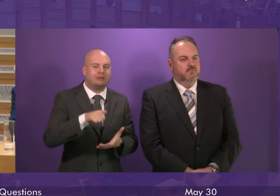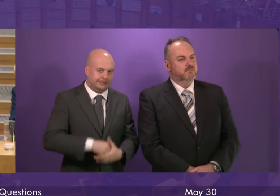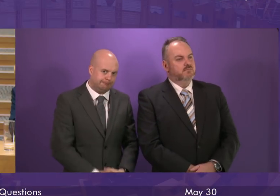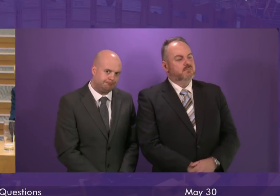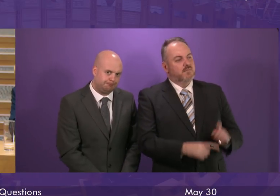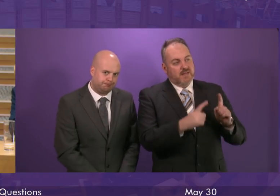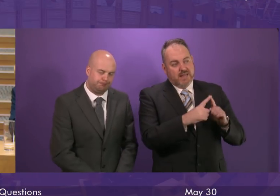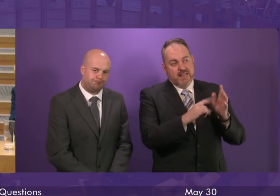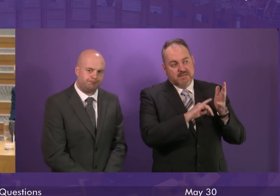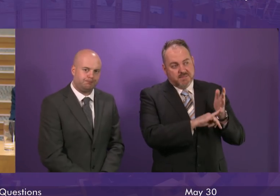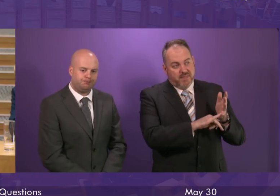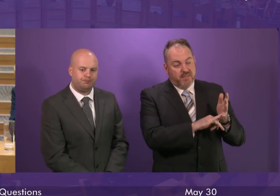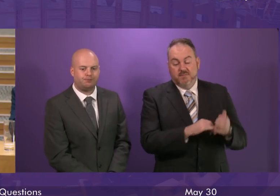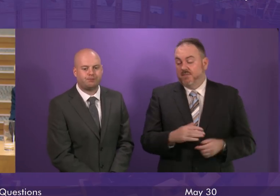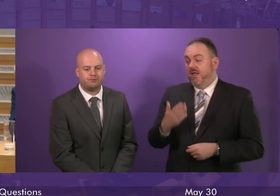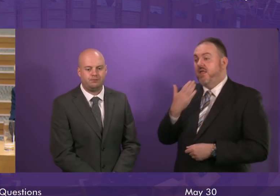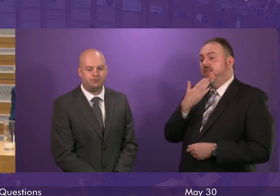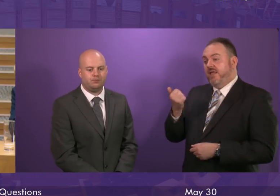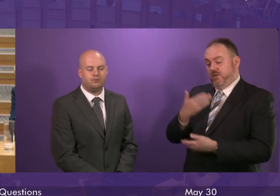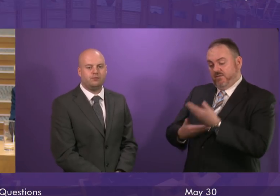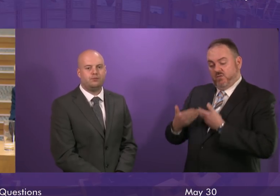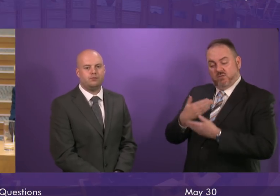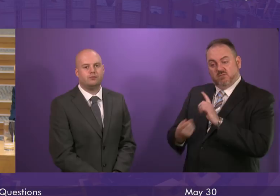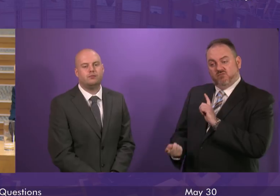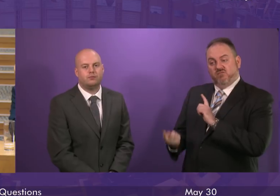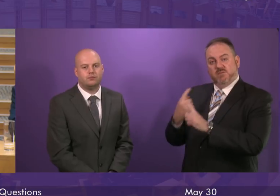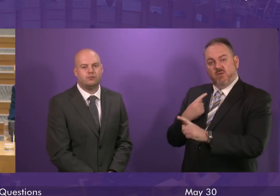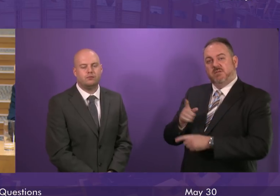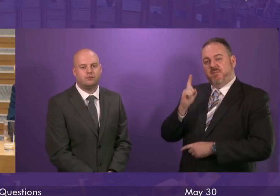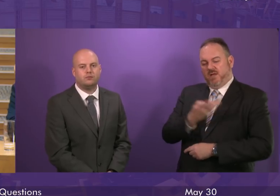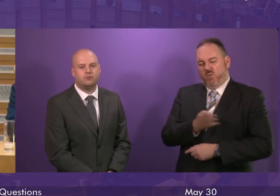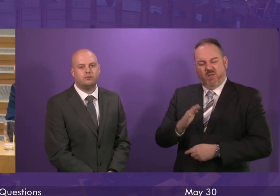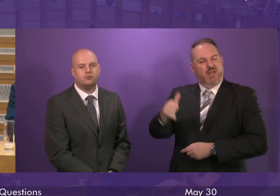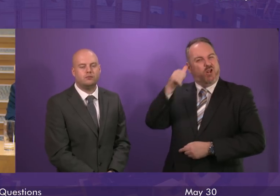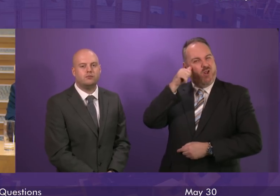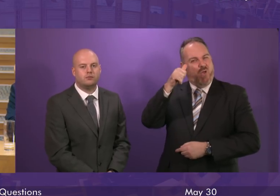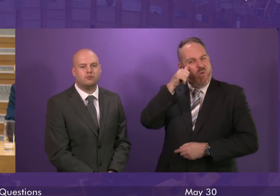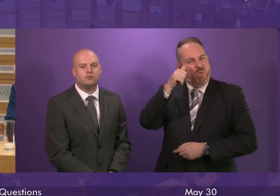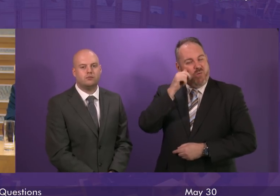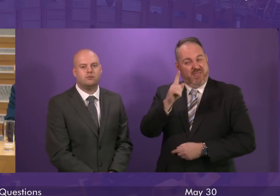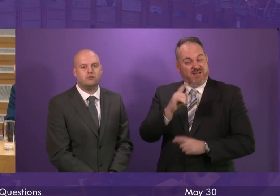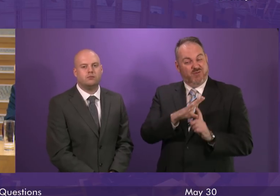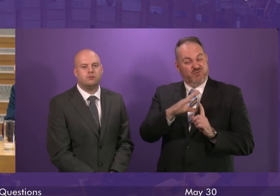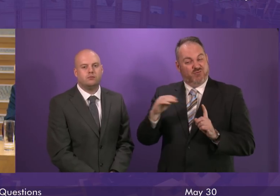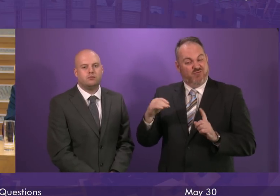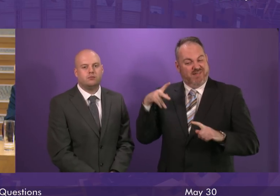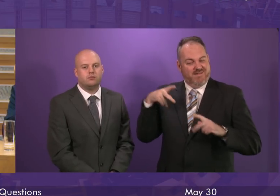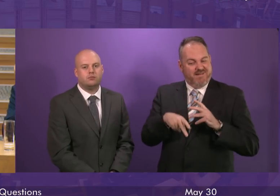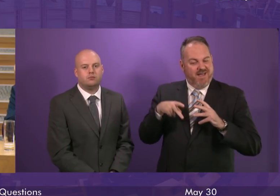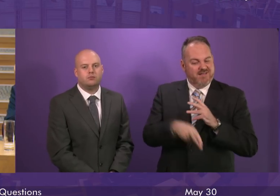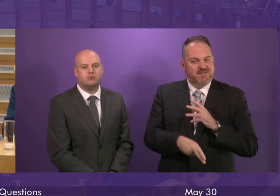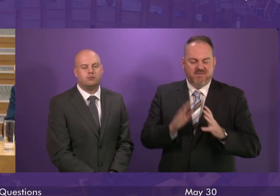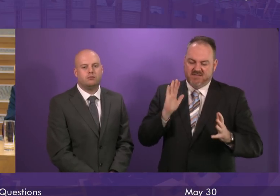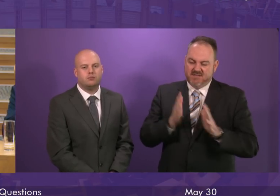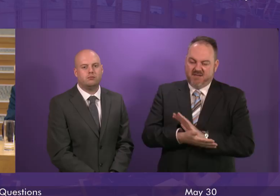Thank you, President Officer and I thank the First Minister for her response. I think we all know the damage that Tory, austerity and cuts is